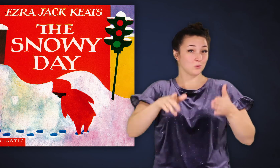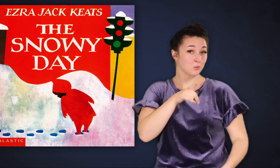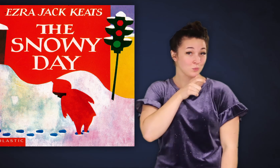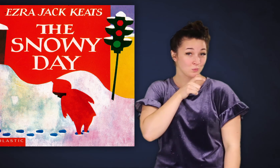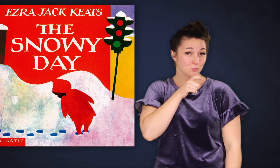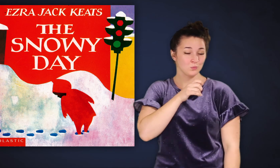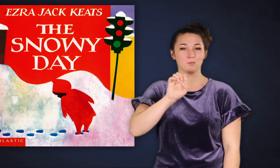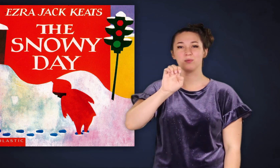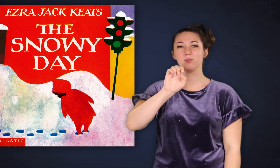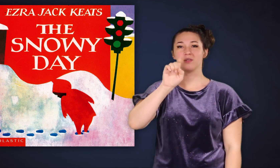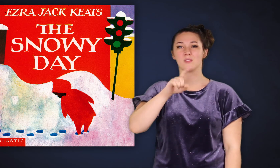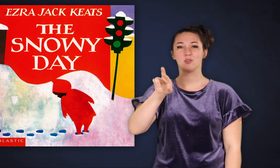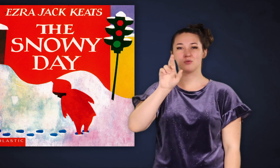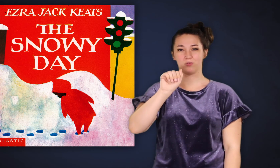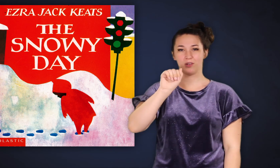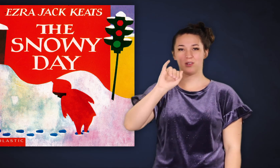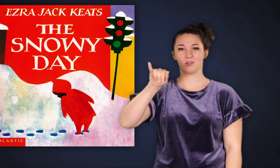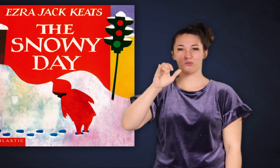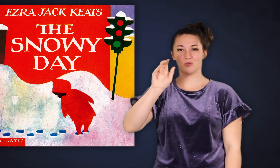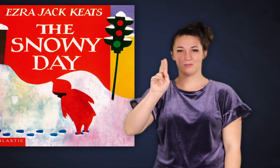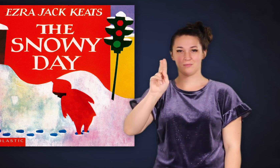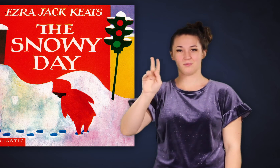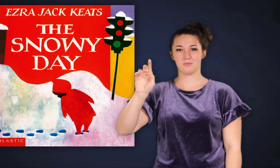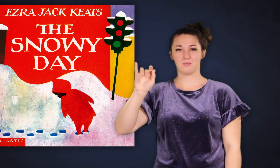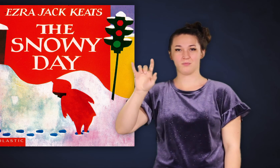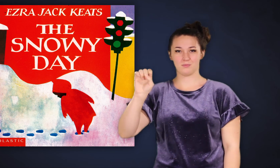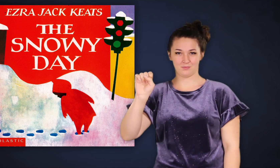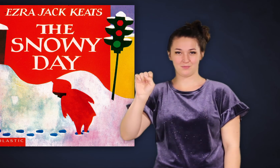Written by Ezra Jack Keats